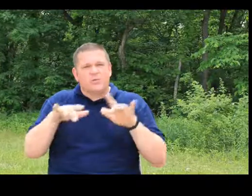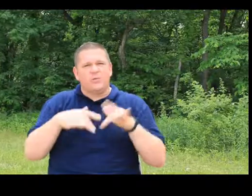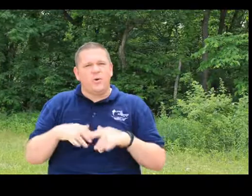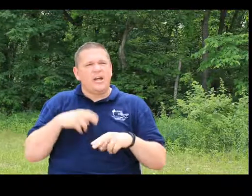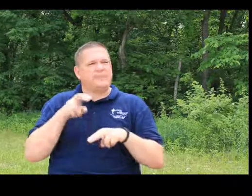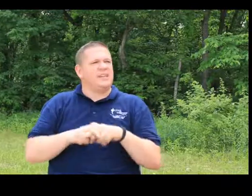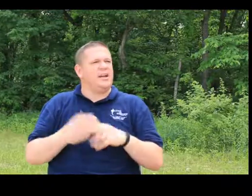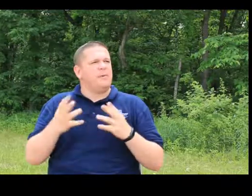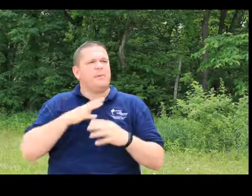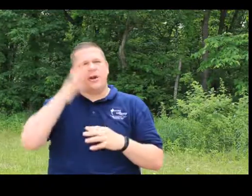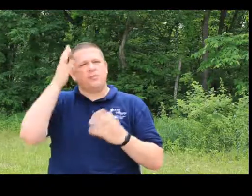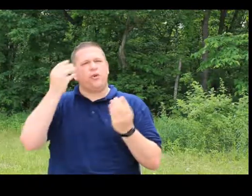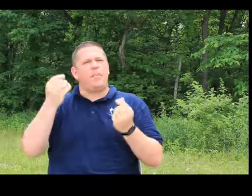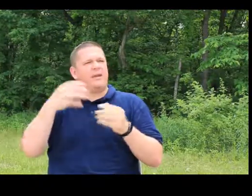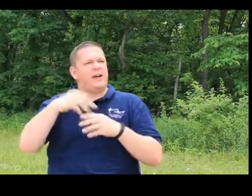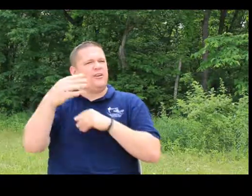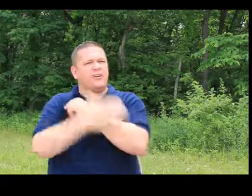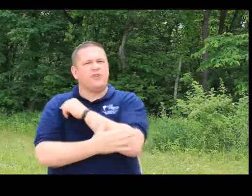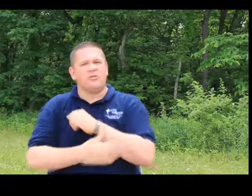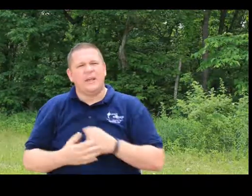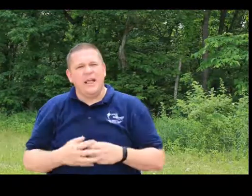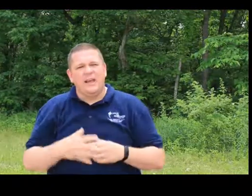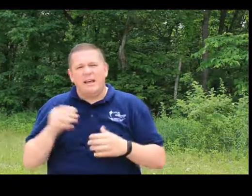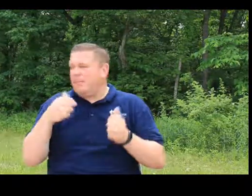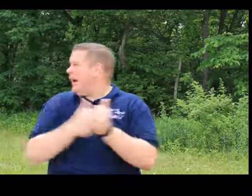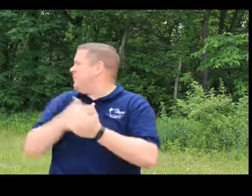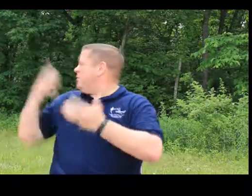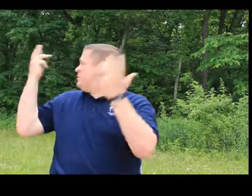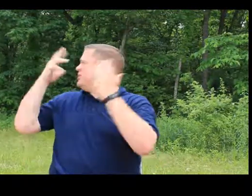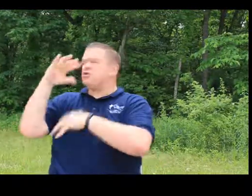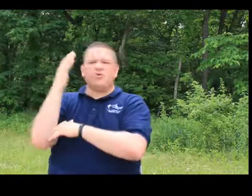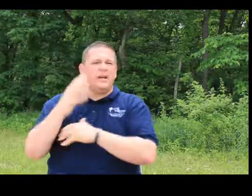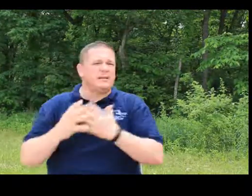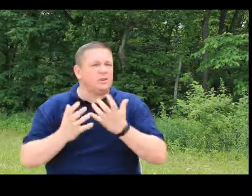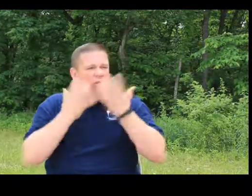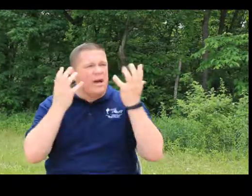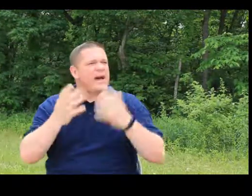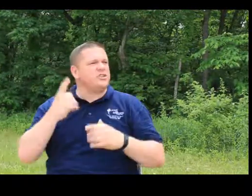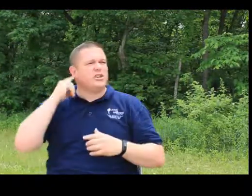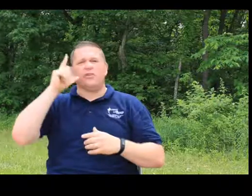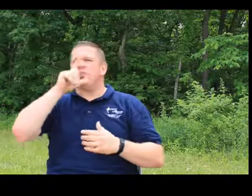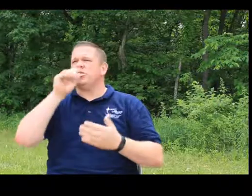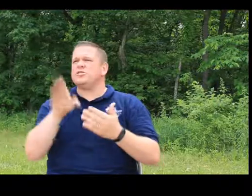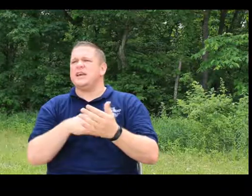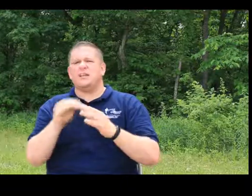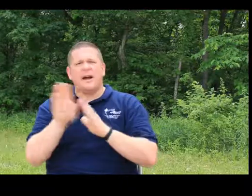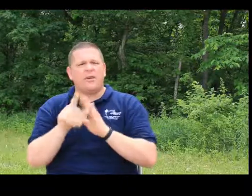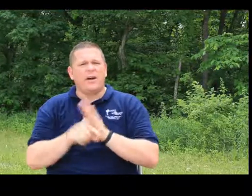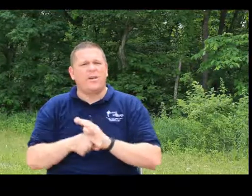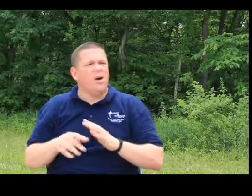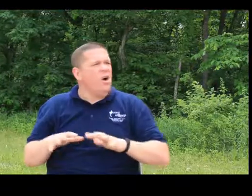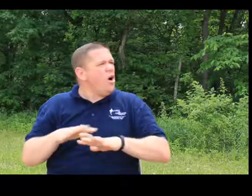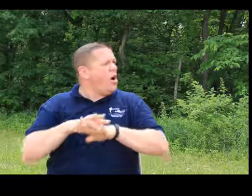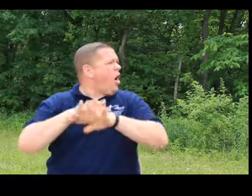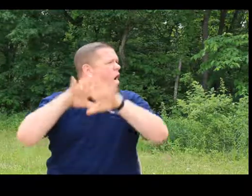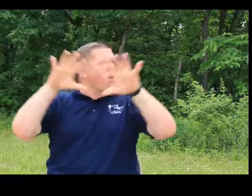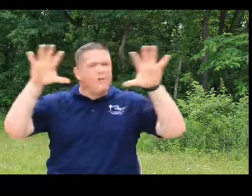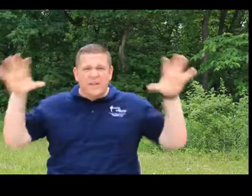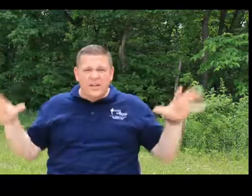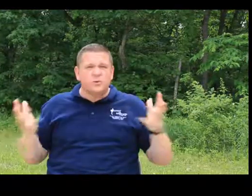this recording, I'm sitting here at my parents' property out here in the country, and behind me you see these trees and the grass. You hear the birds sing in the background. All of this was